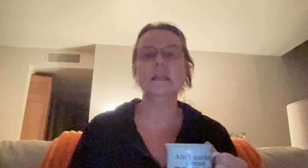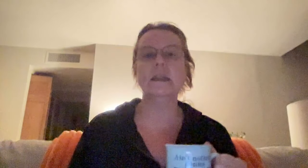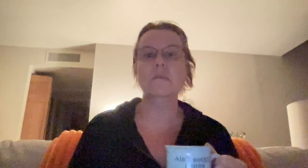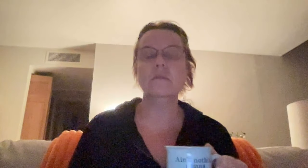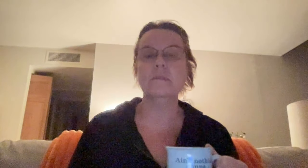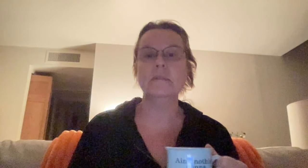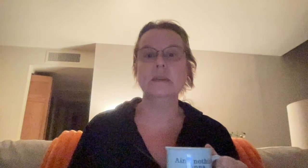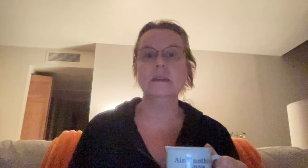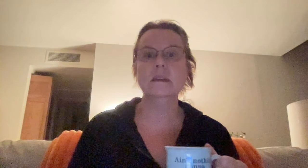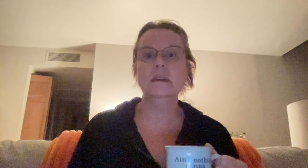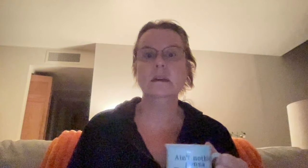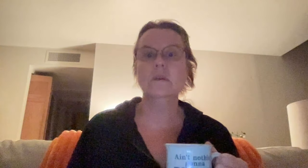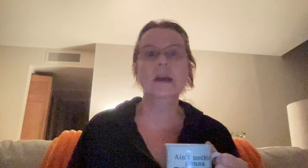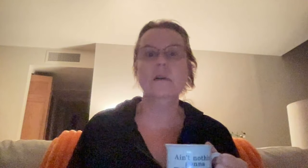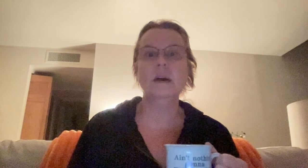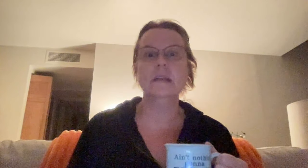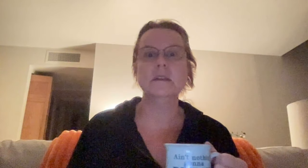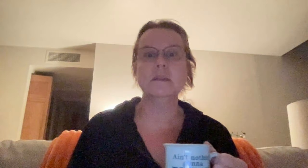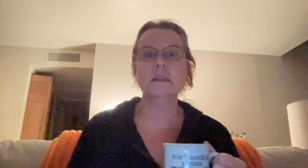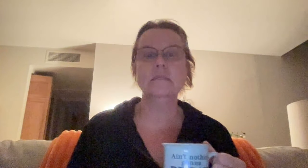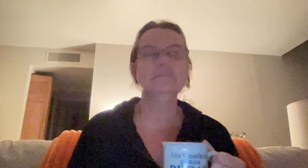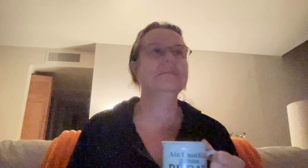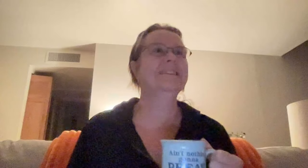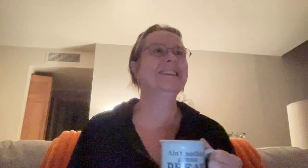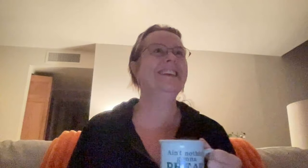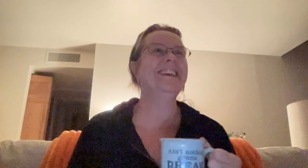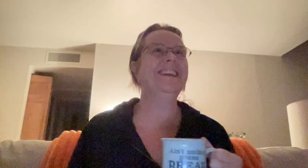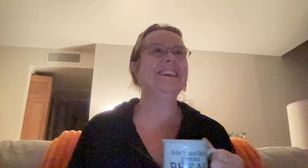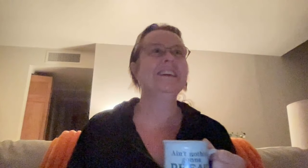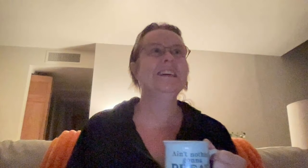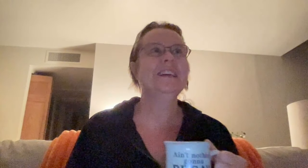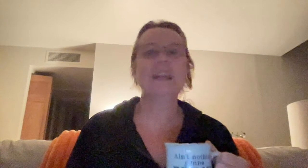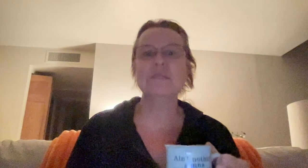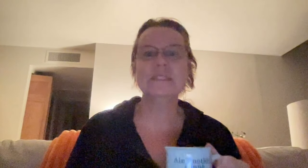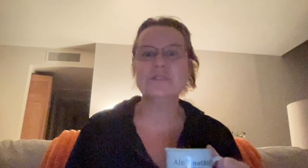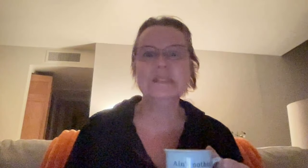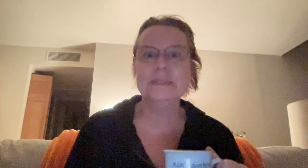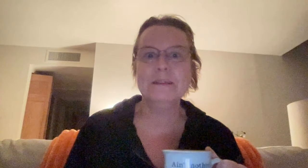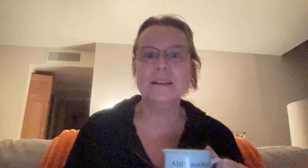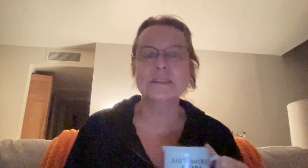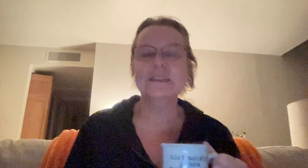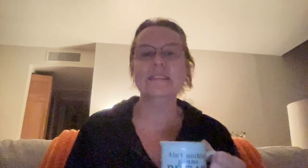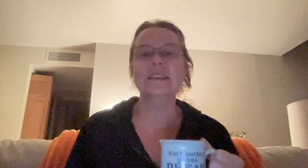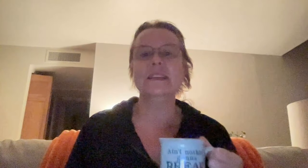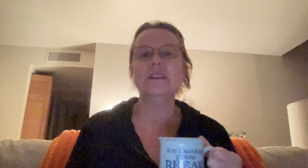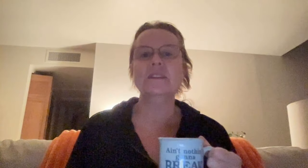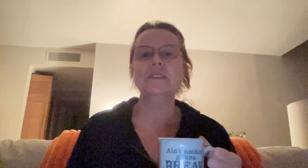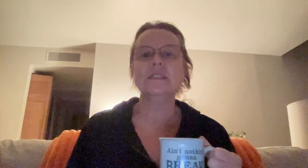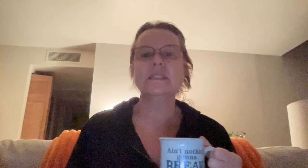Like I woke up and I'm like, oh yeah, I got to talk about that. And I wasn't dreaming about it or anything, you know, it's just,